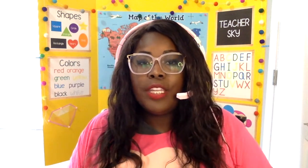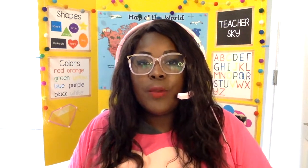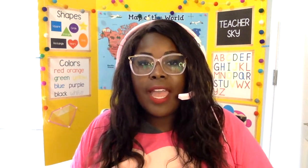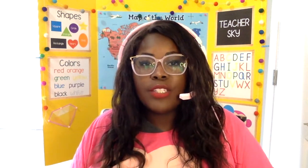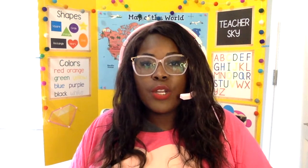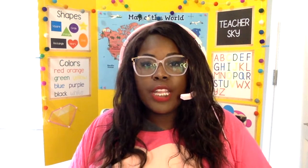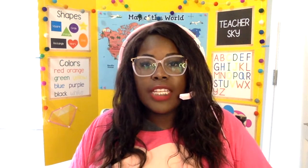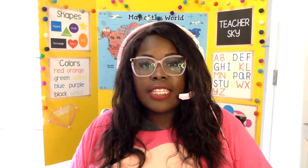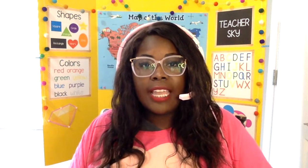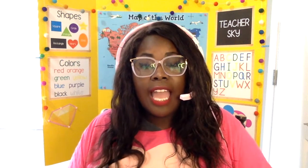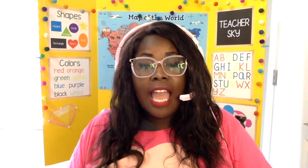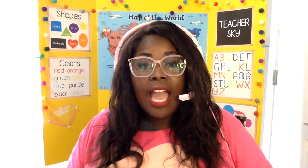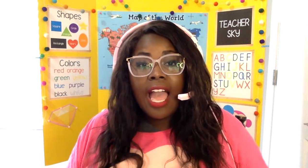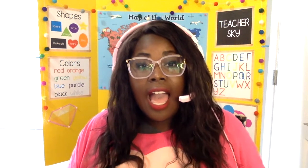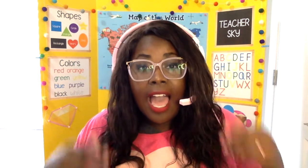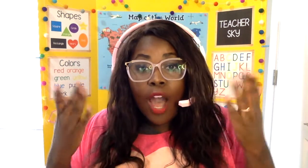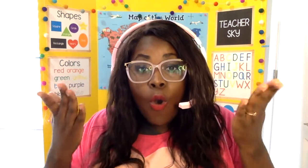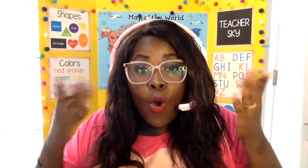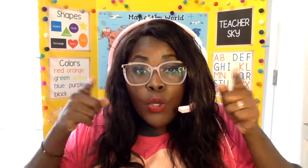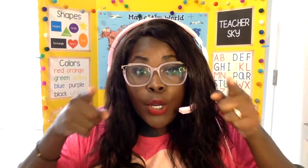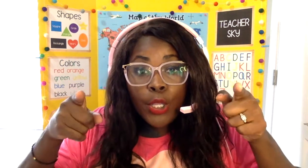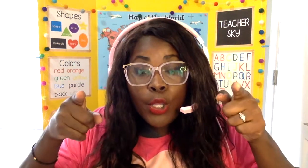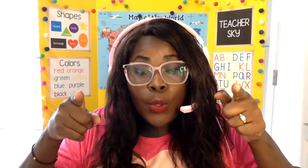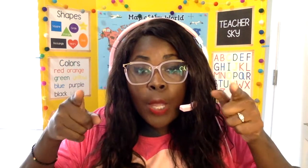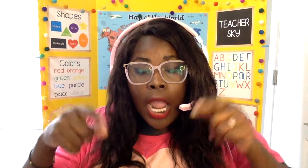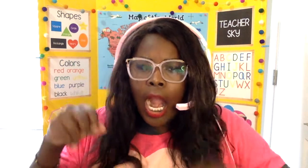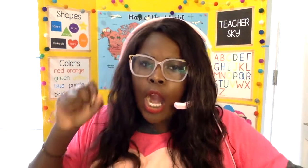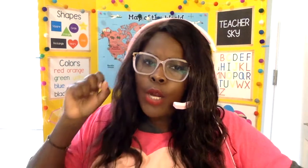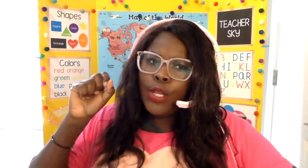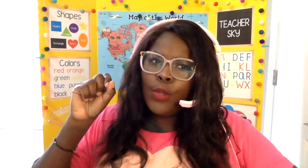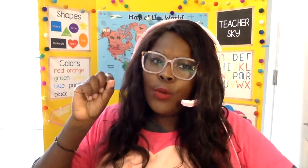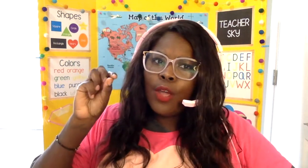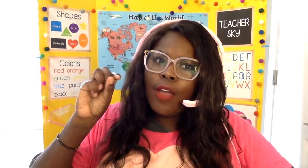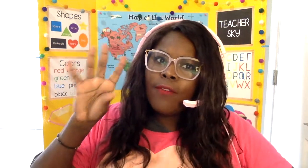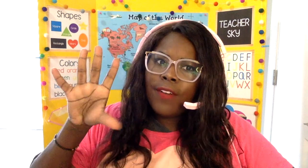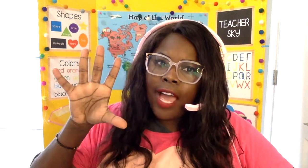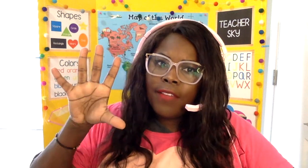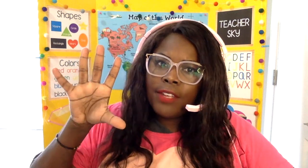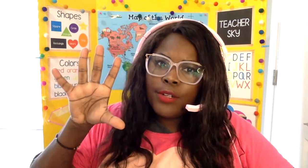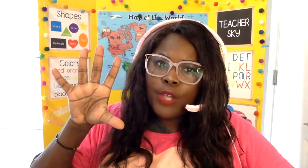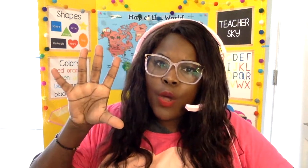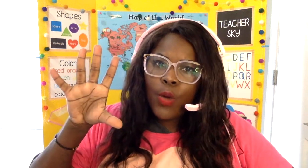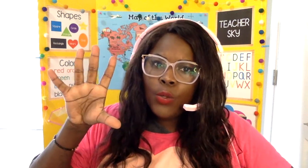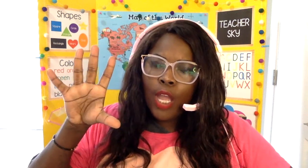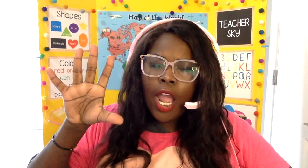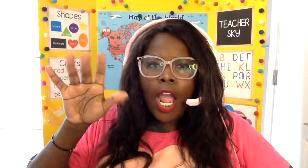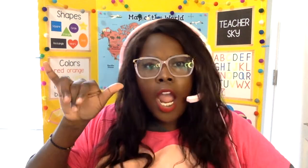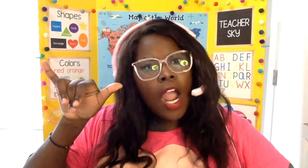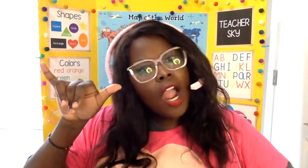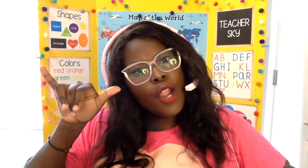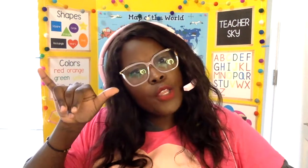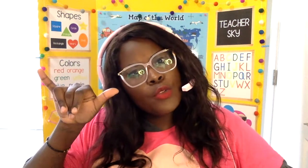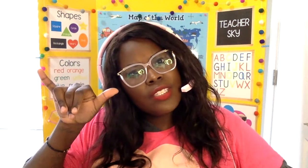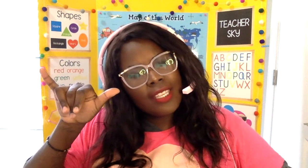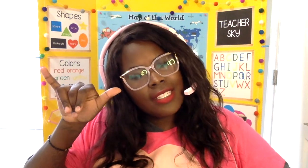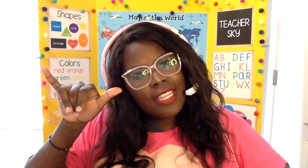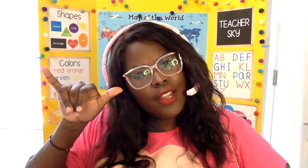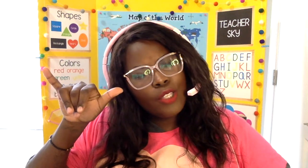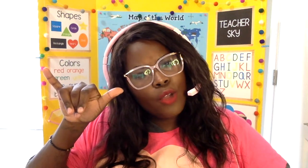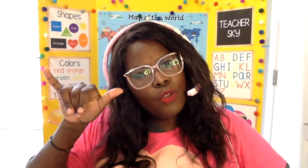you ask your kids like how old are you are you five years old are you six years old